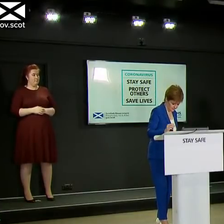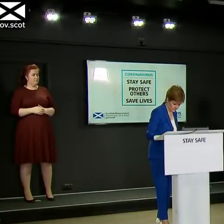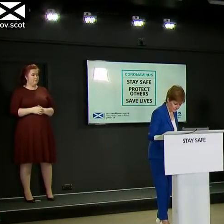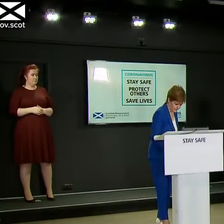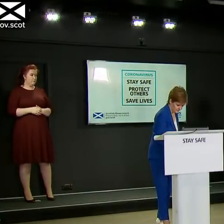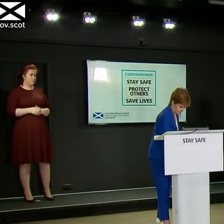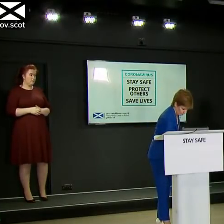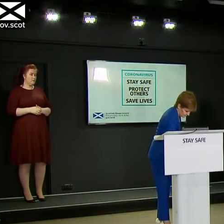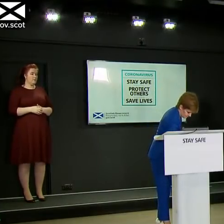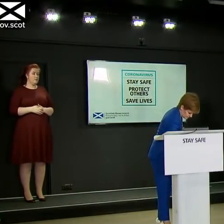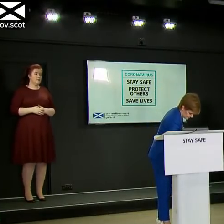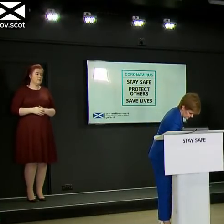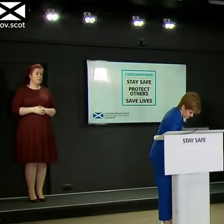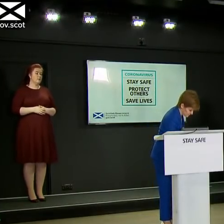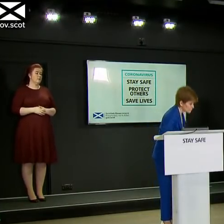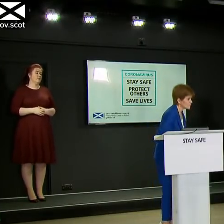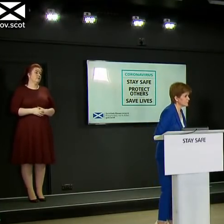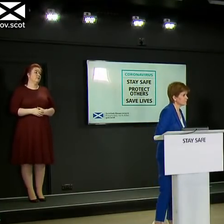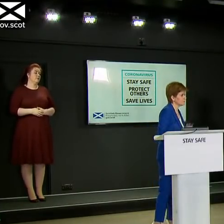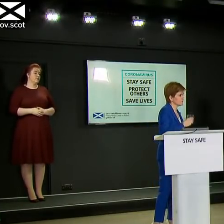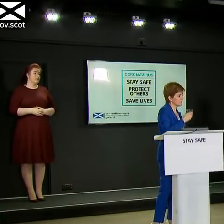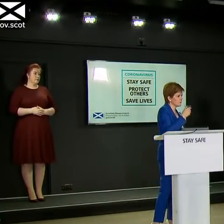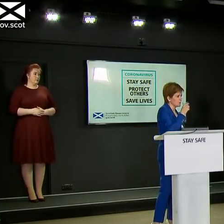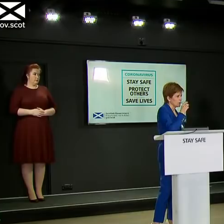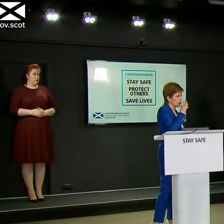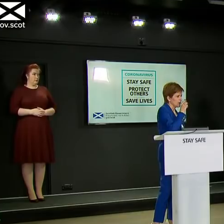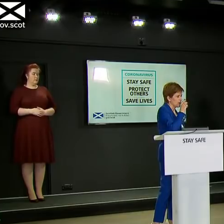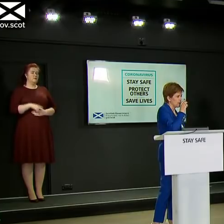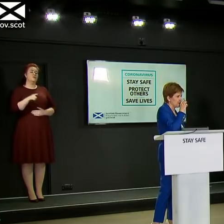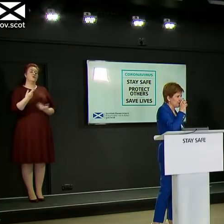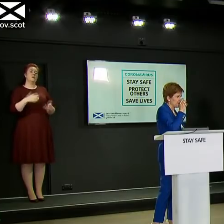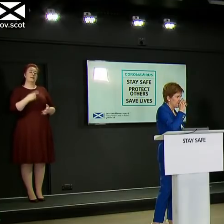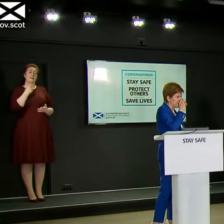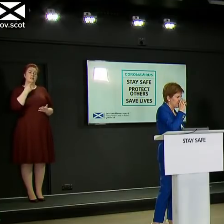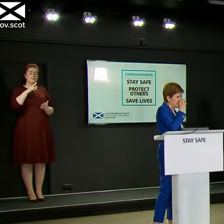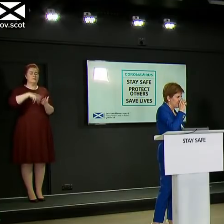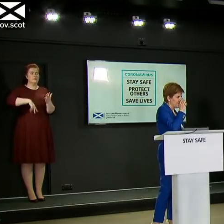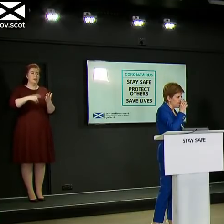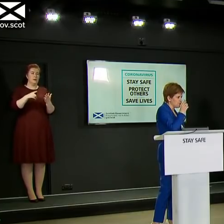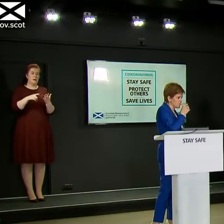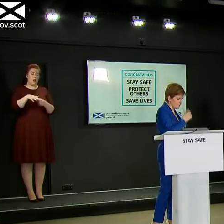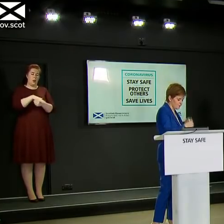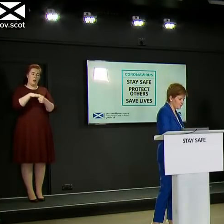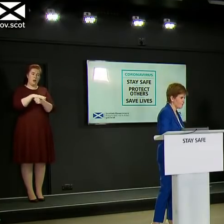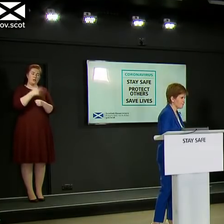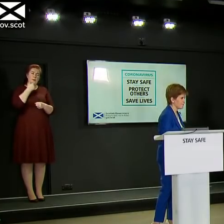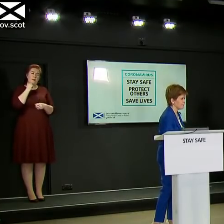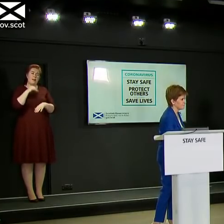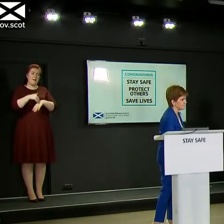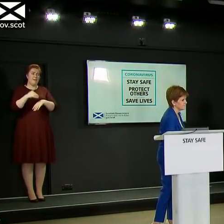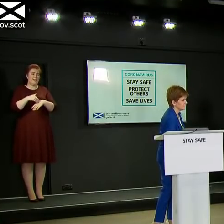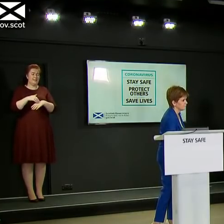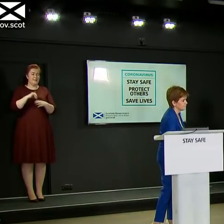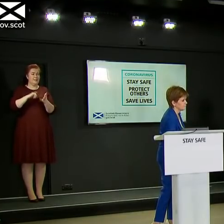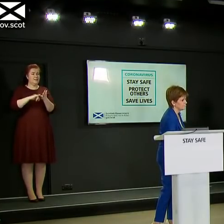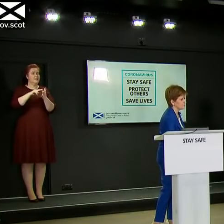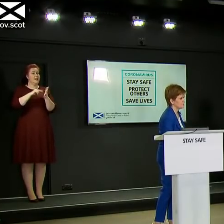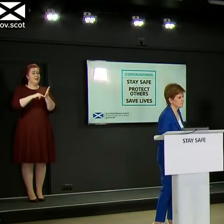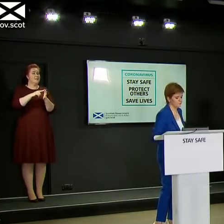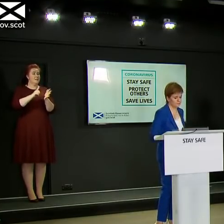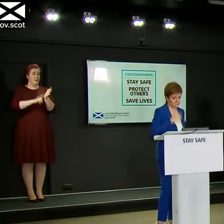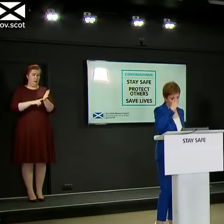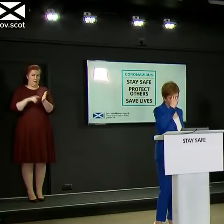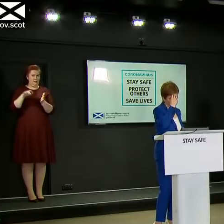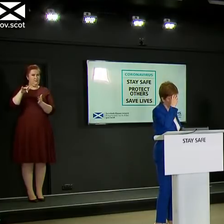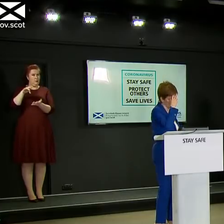Hi, Mr. You just read out a list of locations linked to people infected in the cytokine outbreak so people can be on the lookout